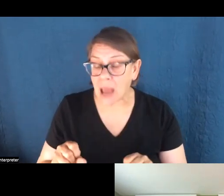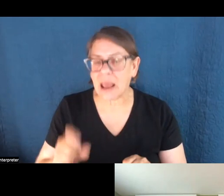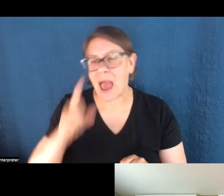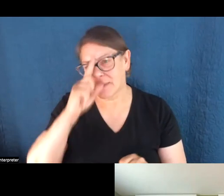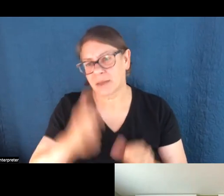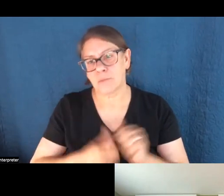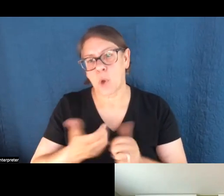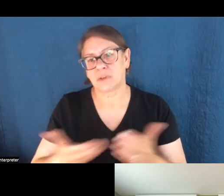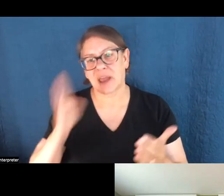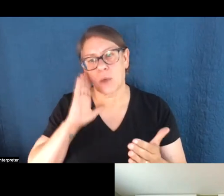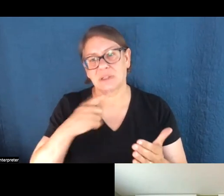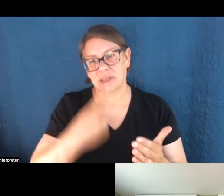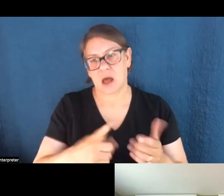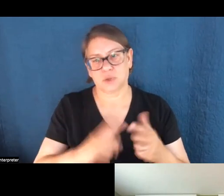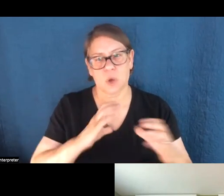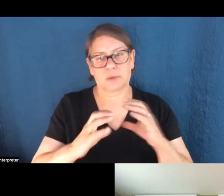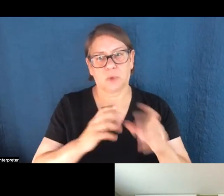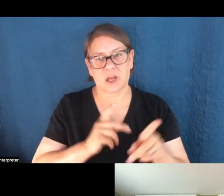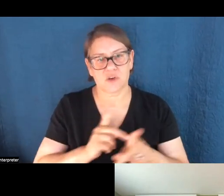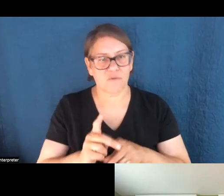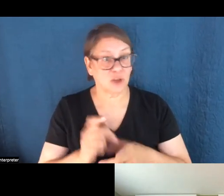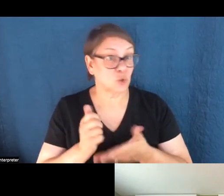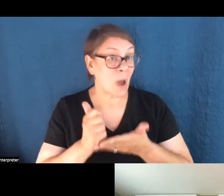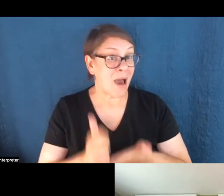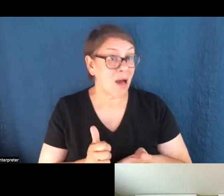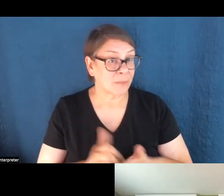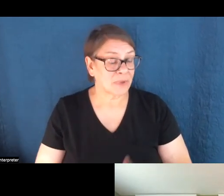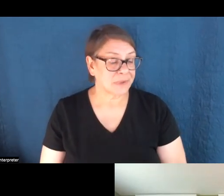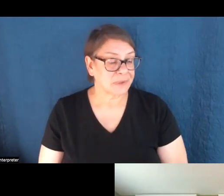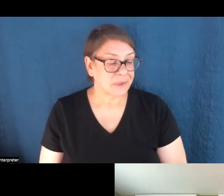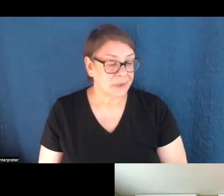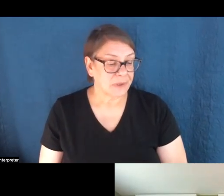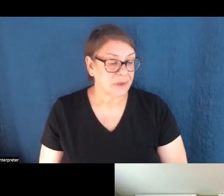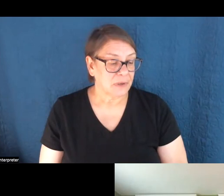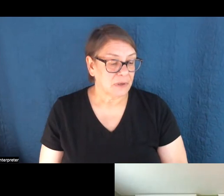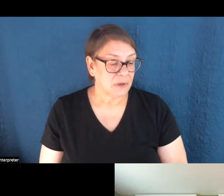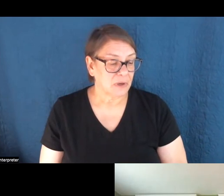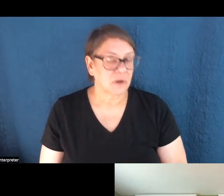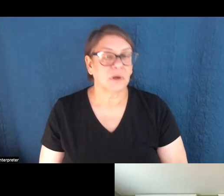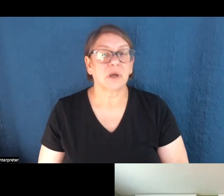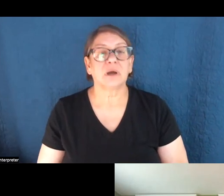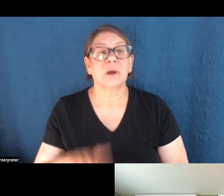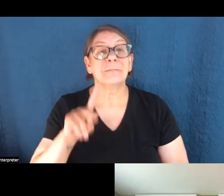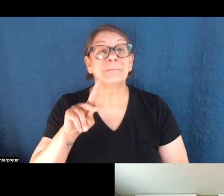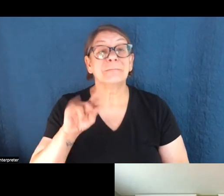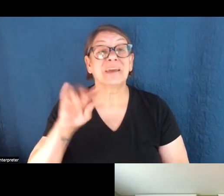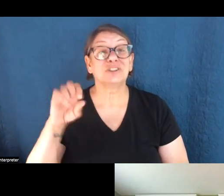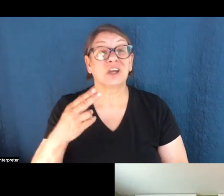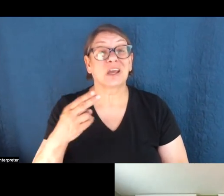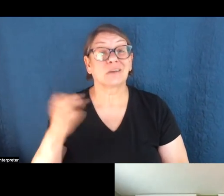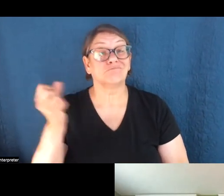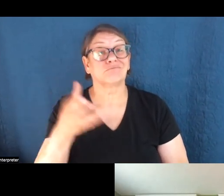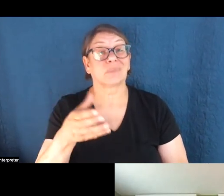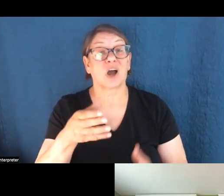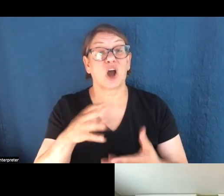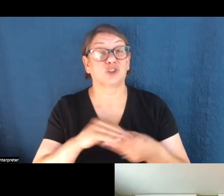I would say to communications professionals in general, that might help on this front is, you know, pitch, just pitching stories out of left field typically does